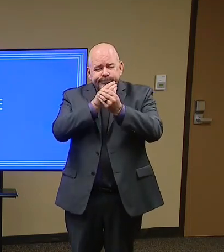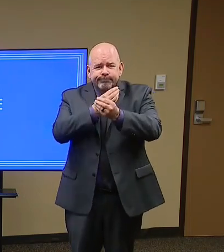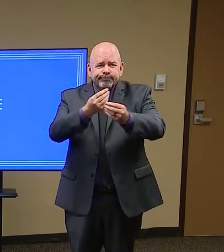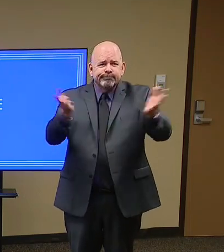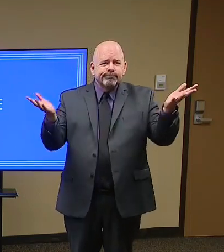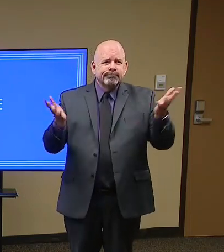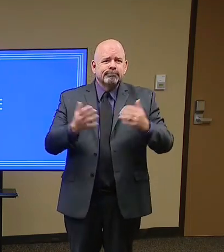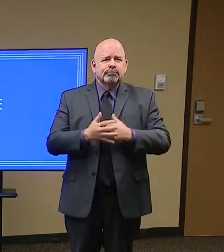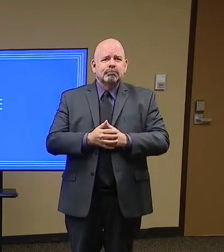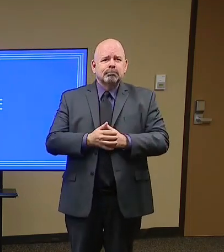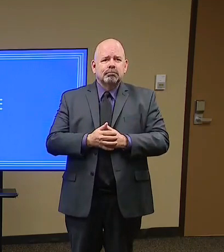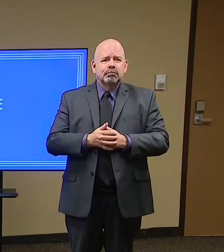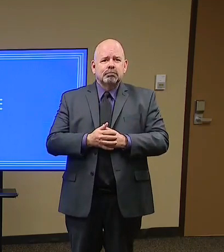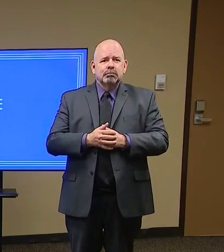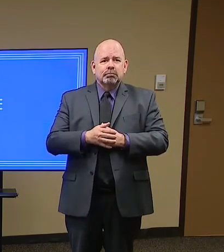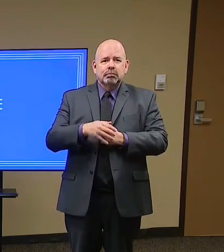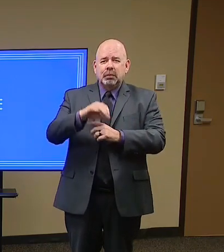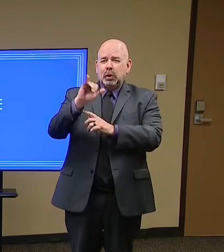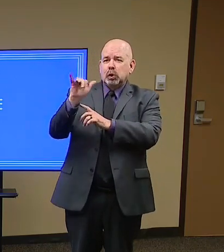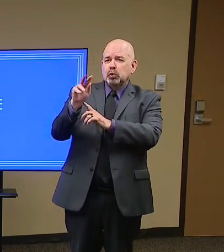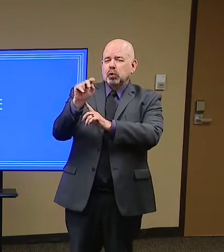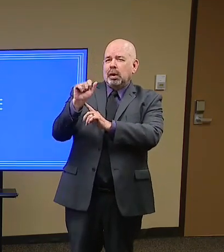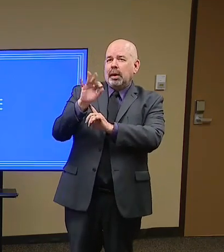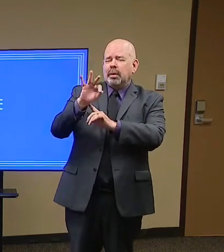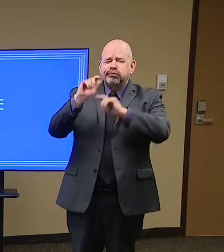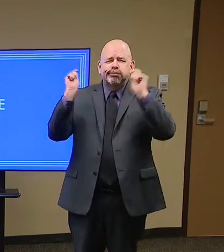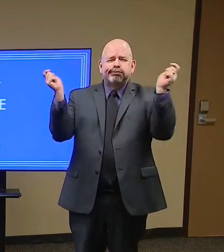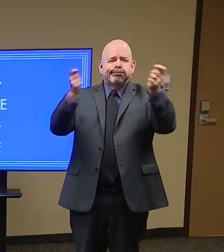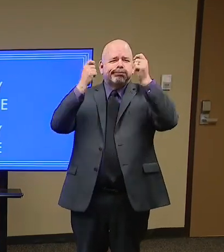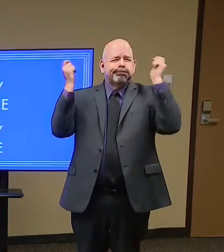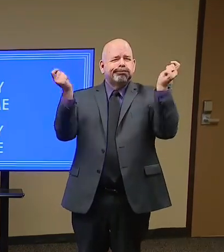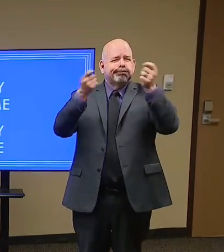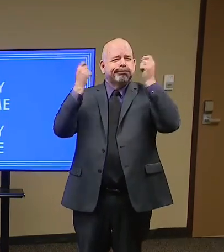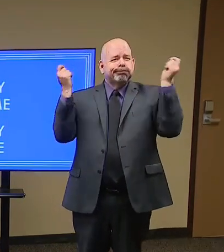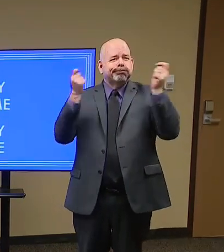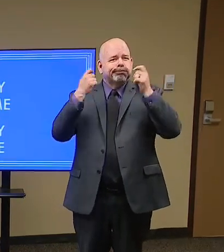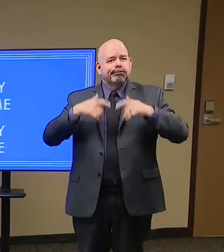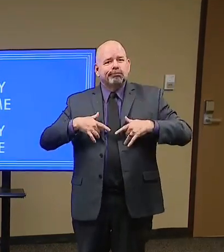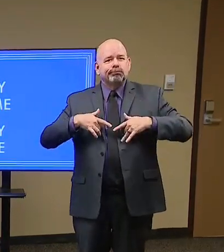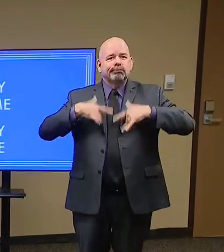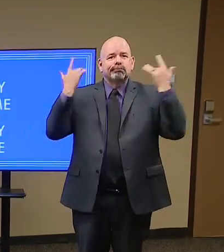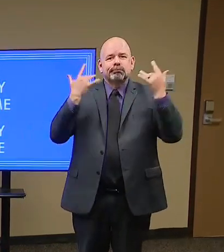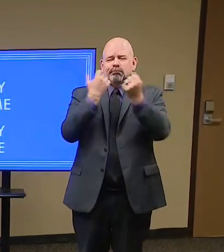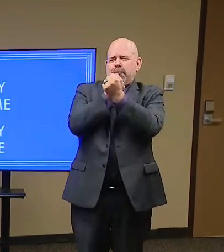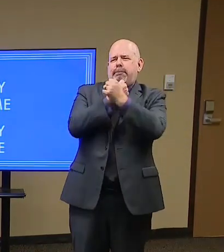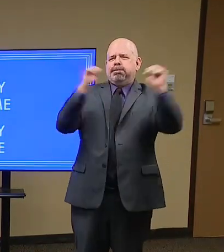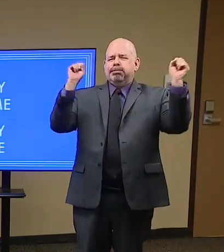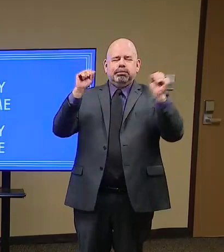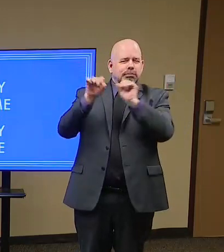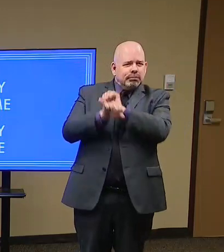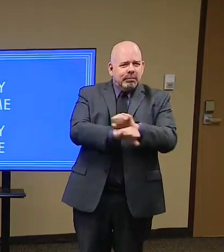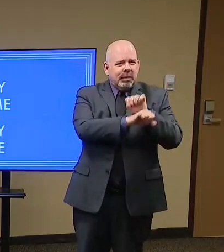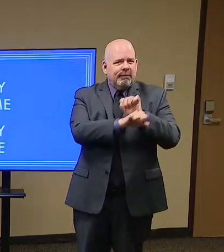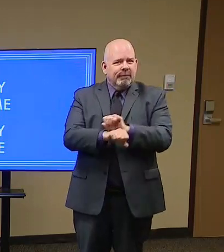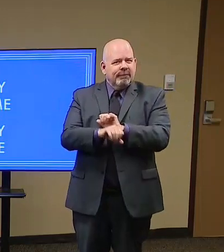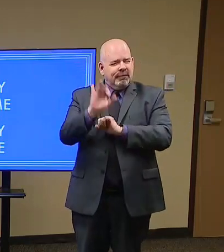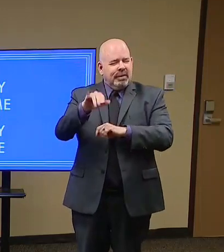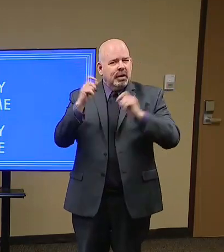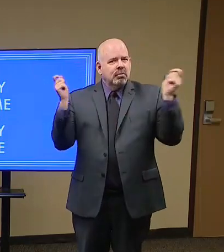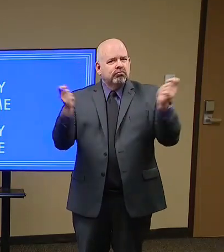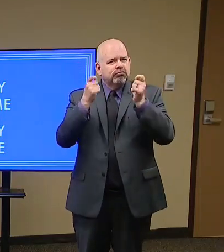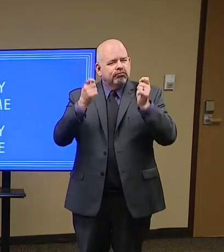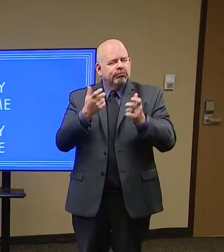19th of June. It is Emancipation Day, the day that we celebrate the freeing of